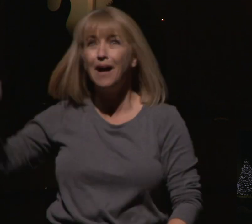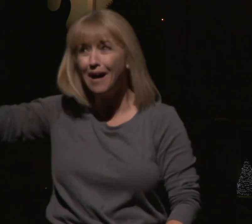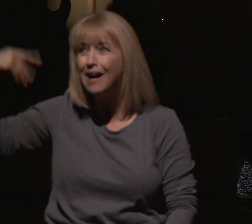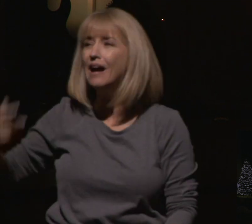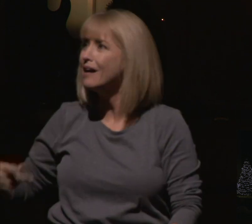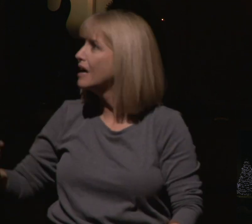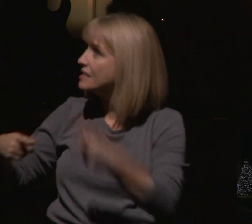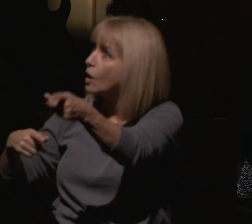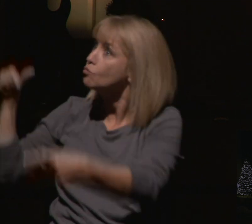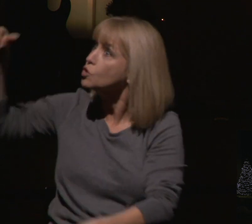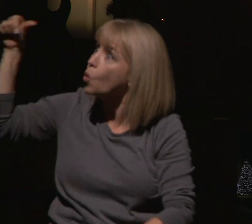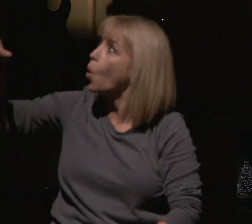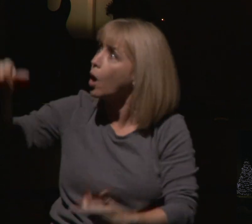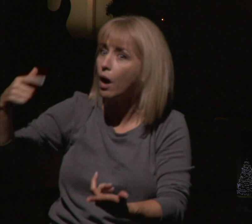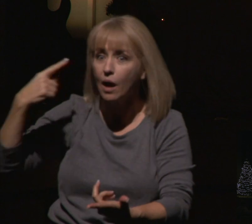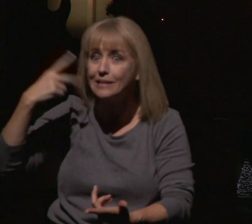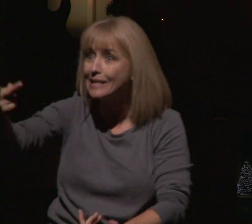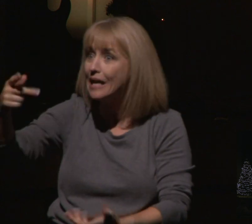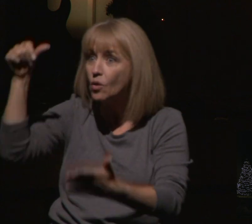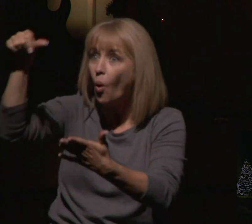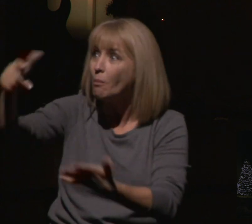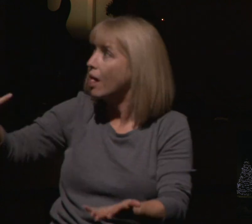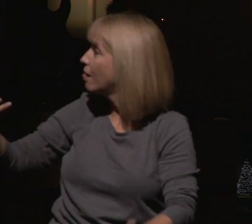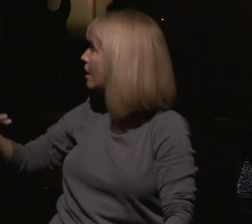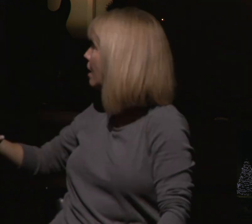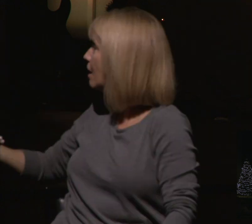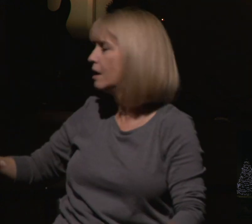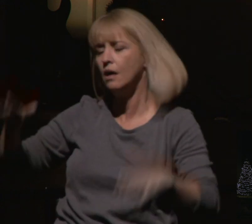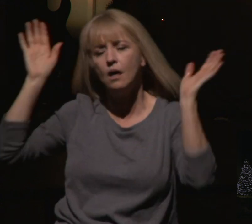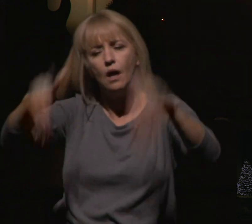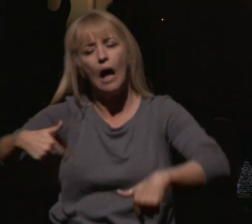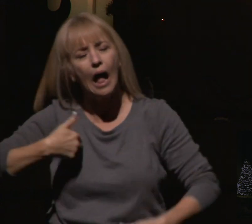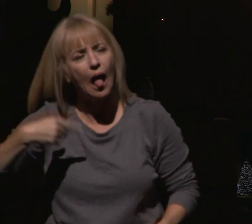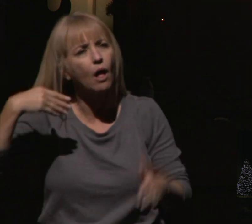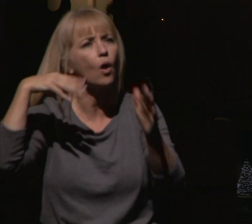Rachel, someone's at the door. I'll get it.